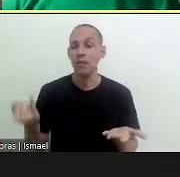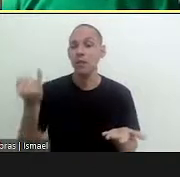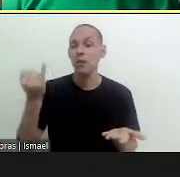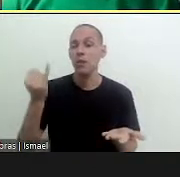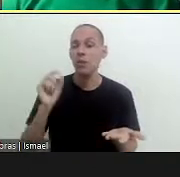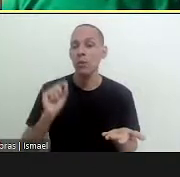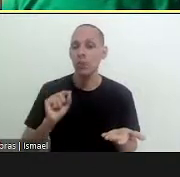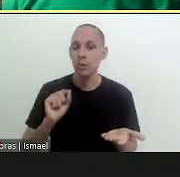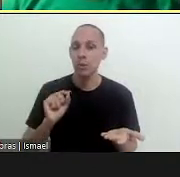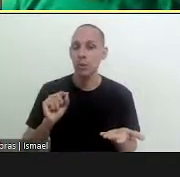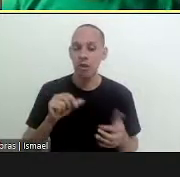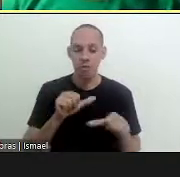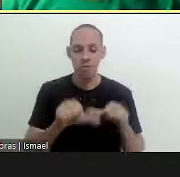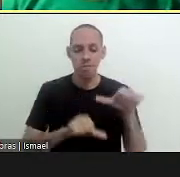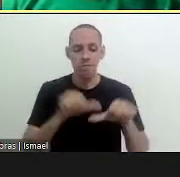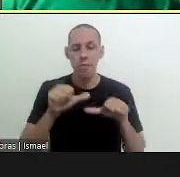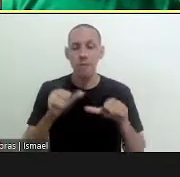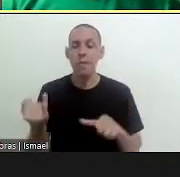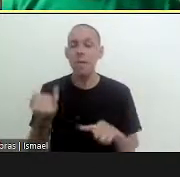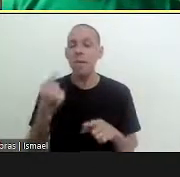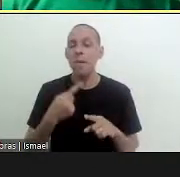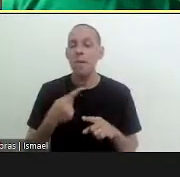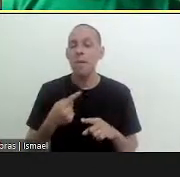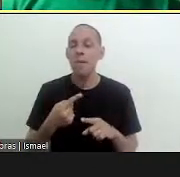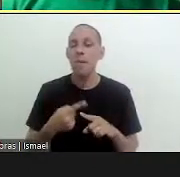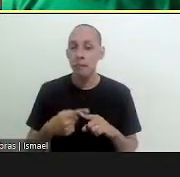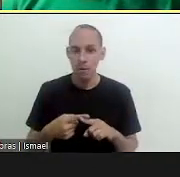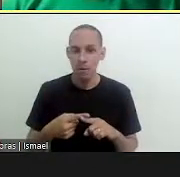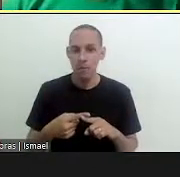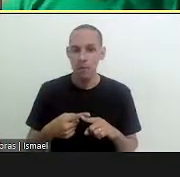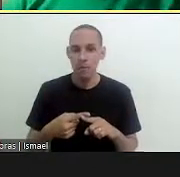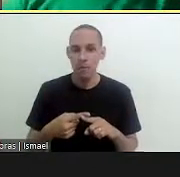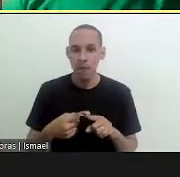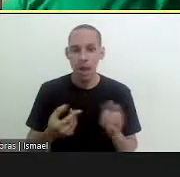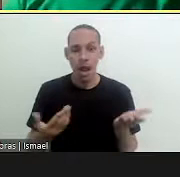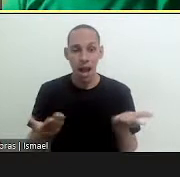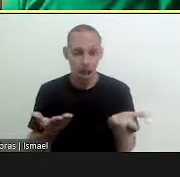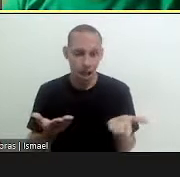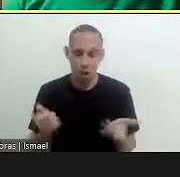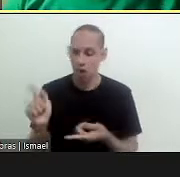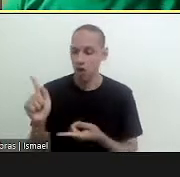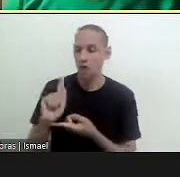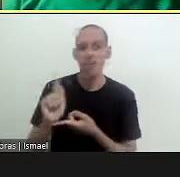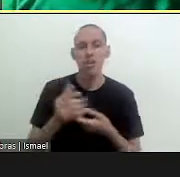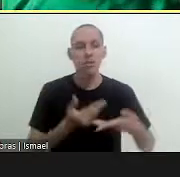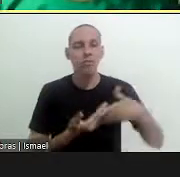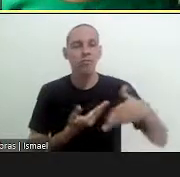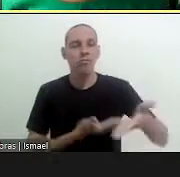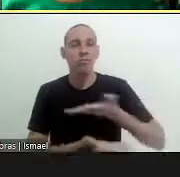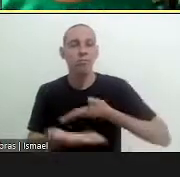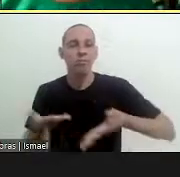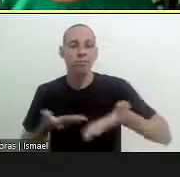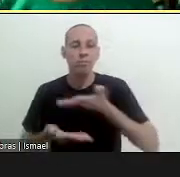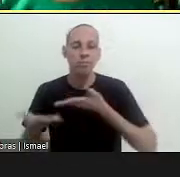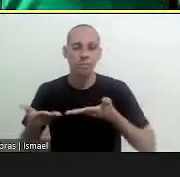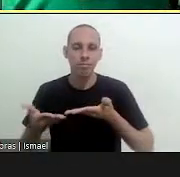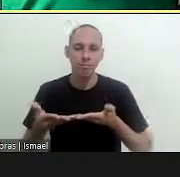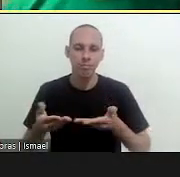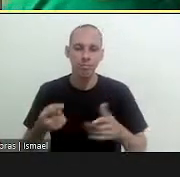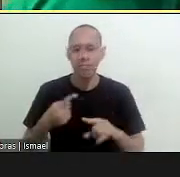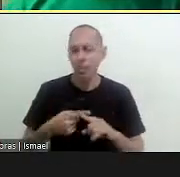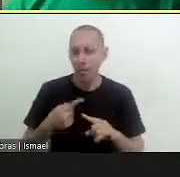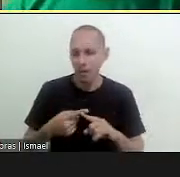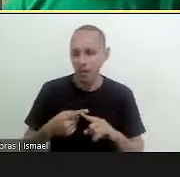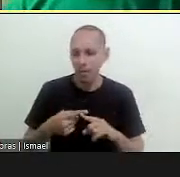and the importance of this change came from the fact of having more shared management